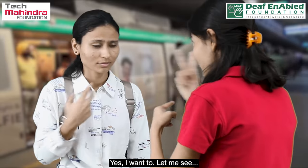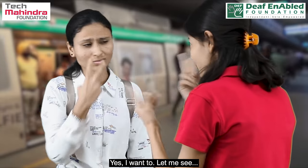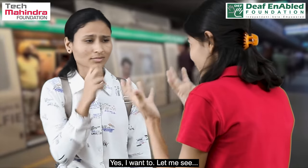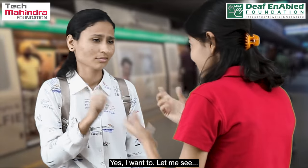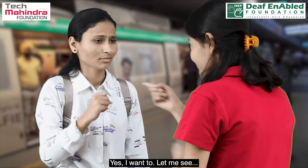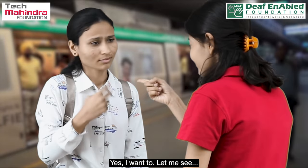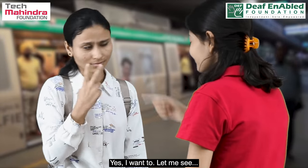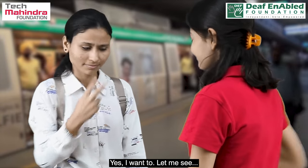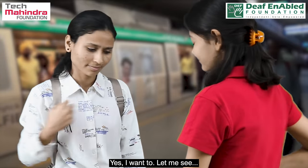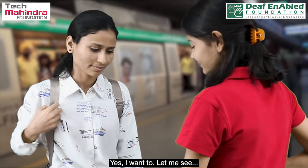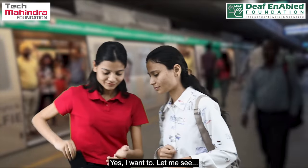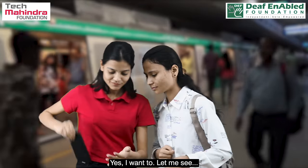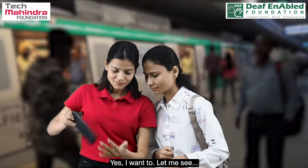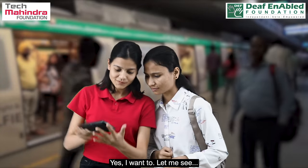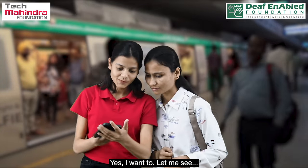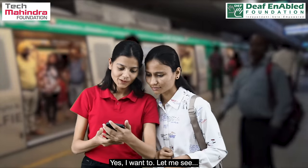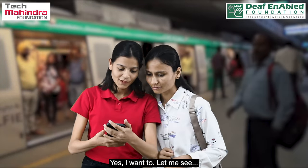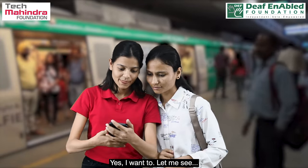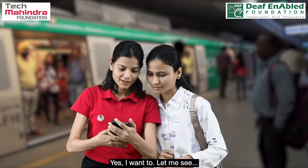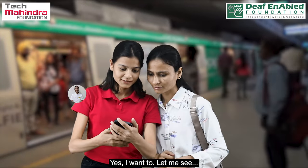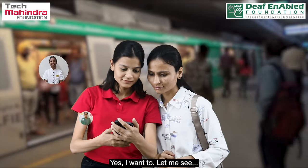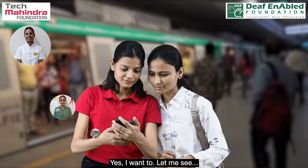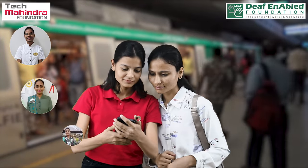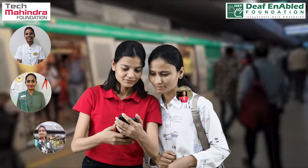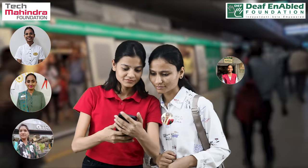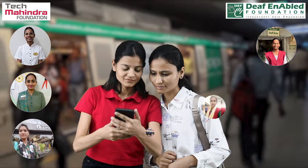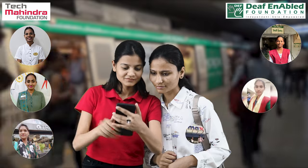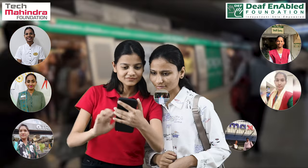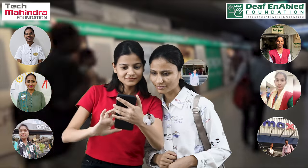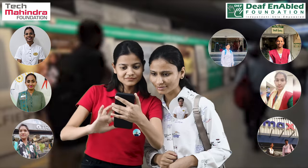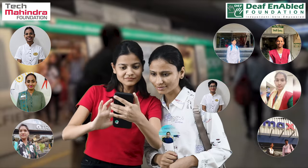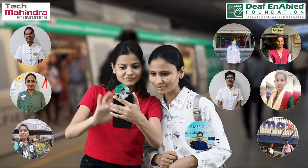Would you like to know more? Should I show you? Yes, I want to. Let me see.